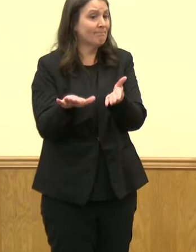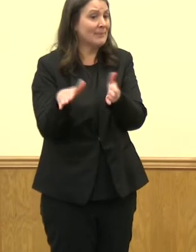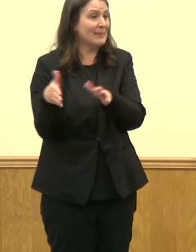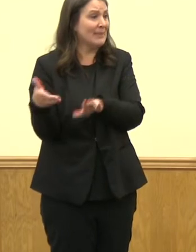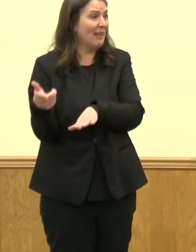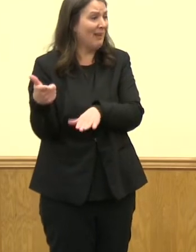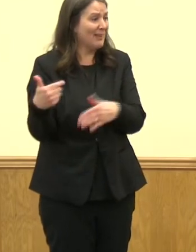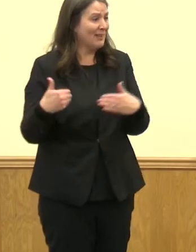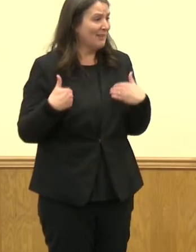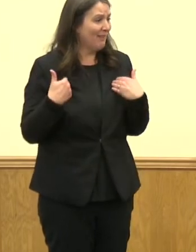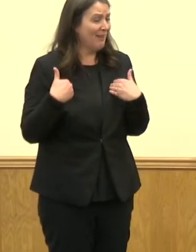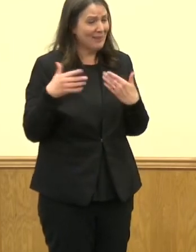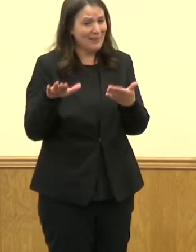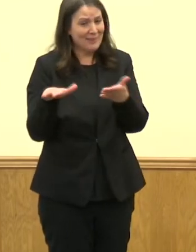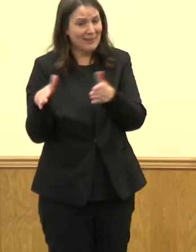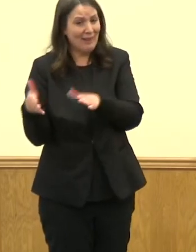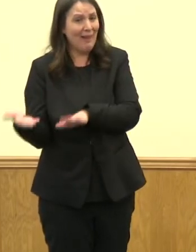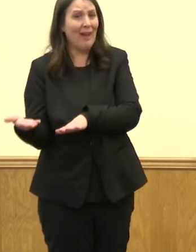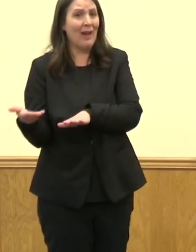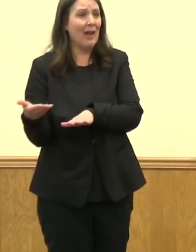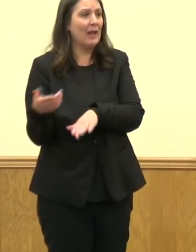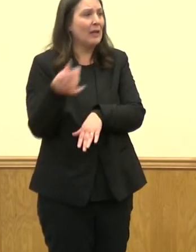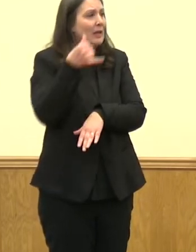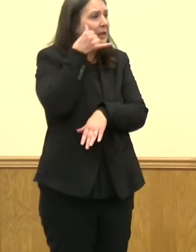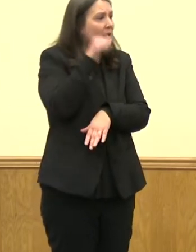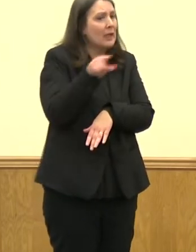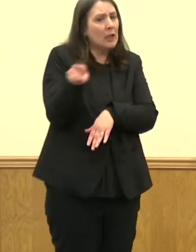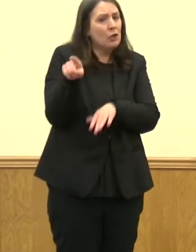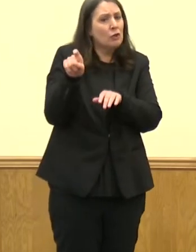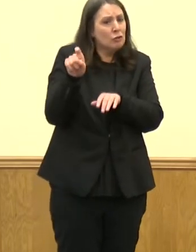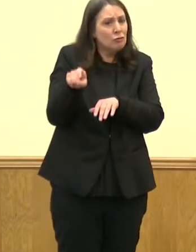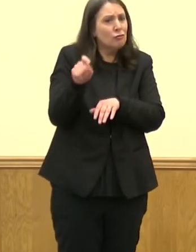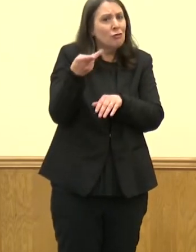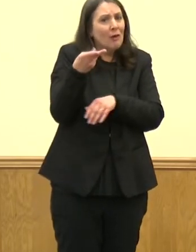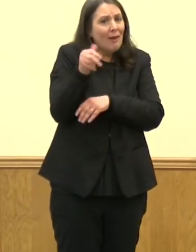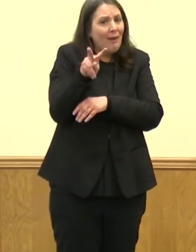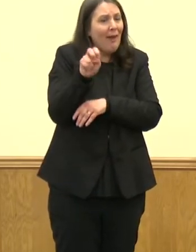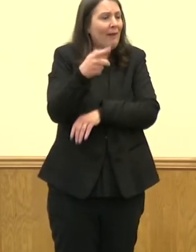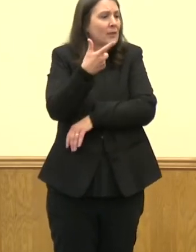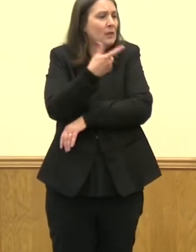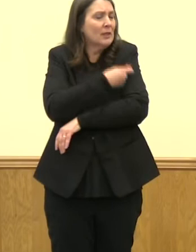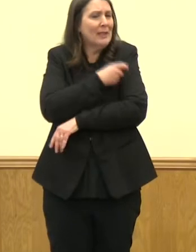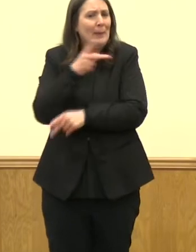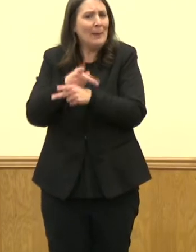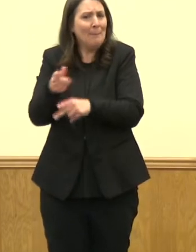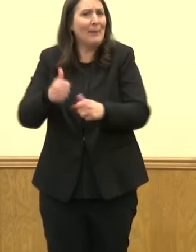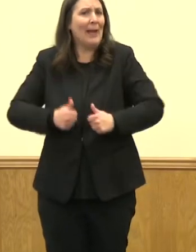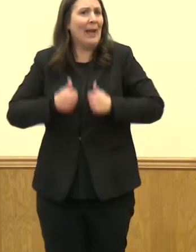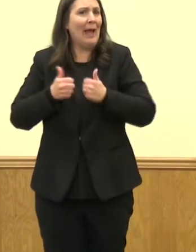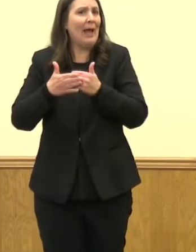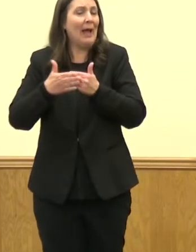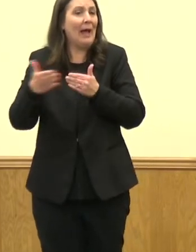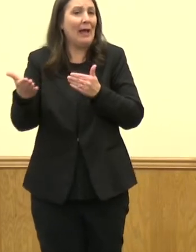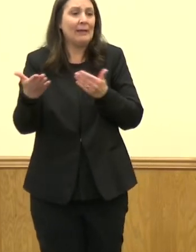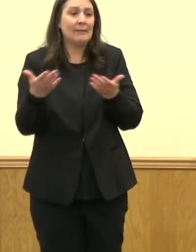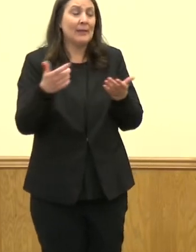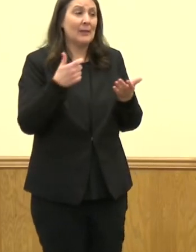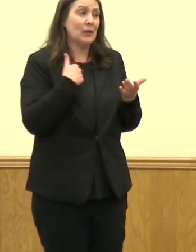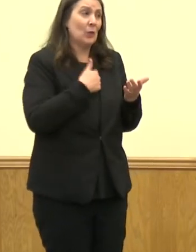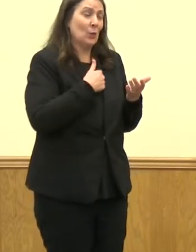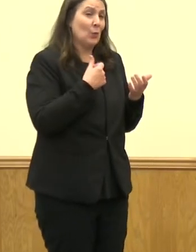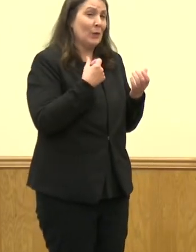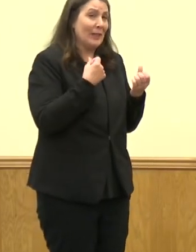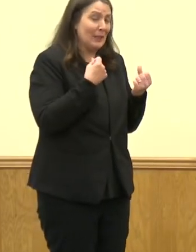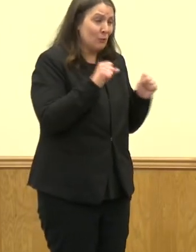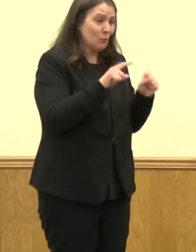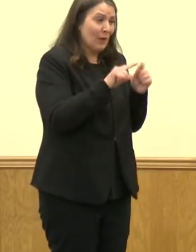young age that may have been prevented had they had that vaccination. So we continue to press on that.